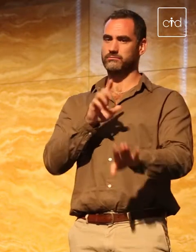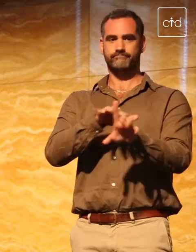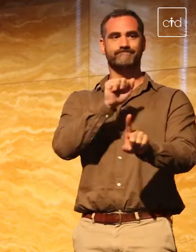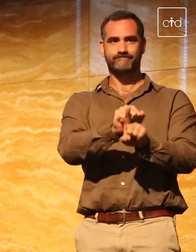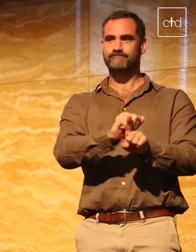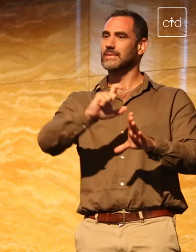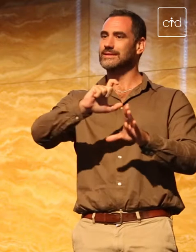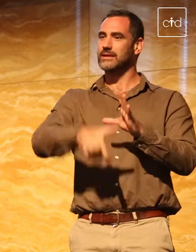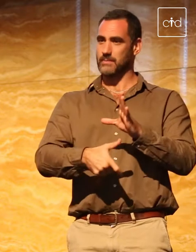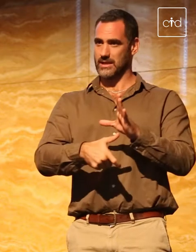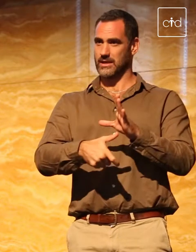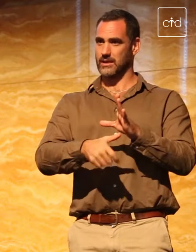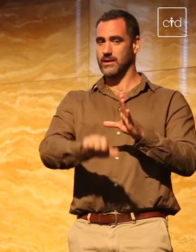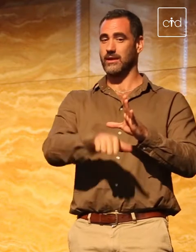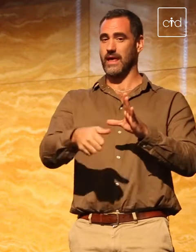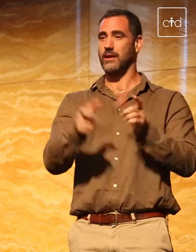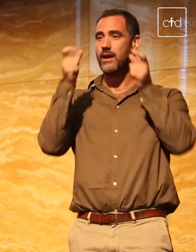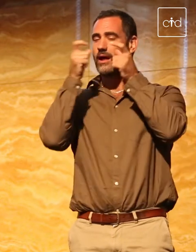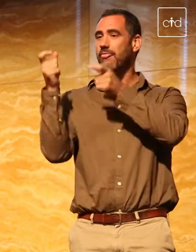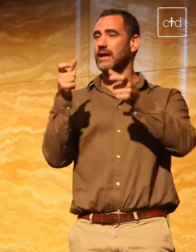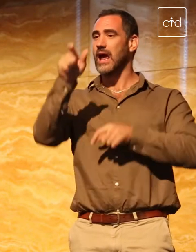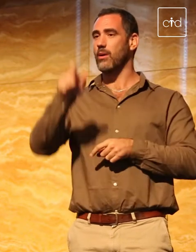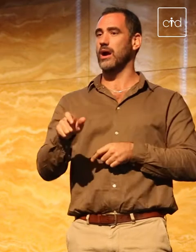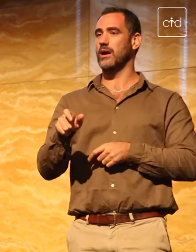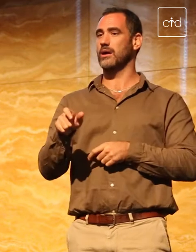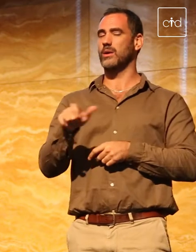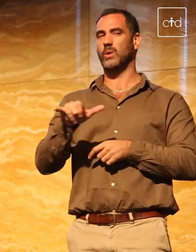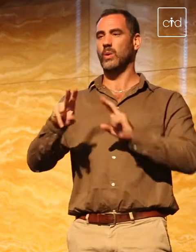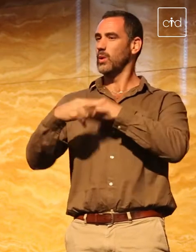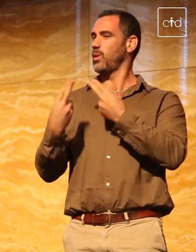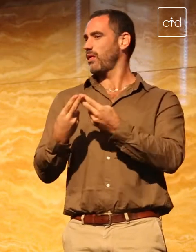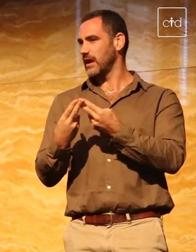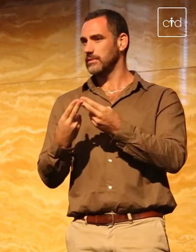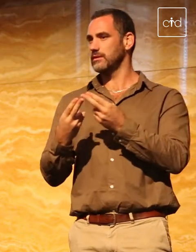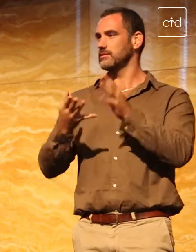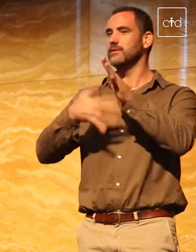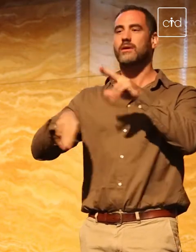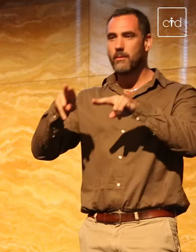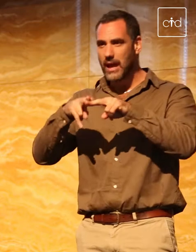the carer or carers, the parents,